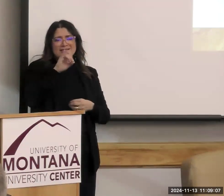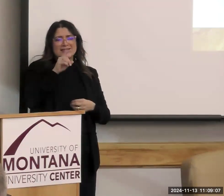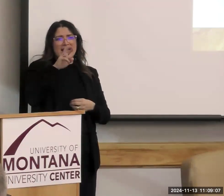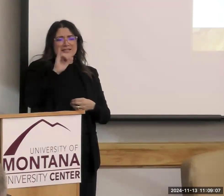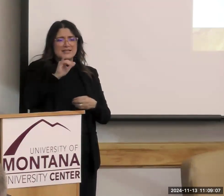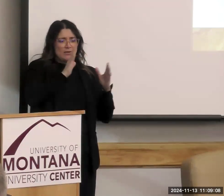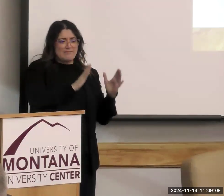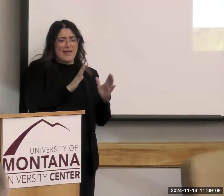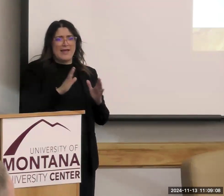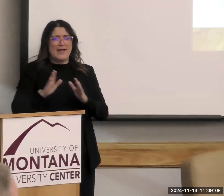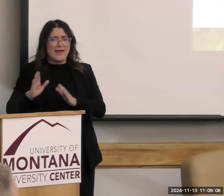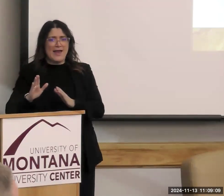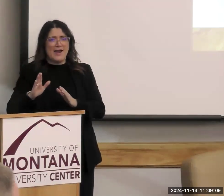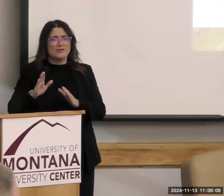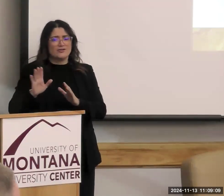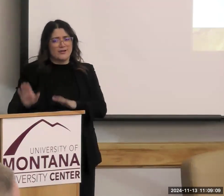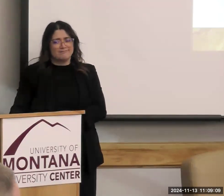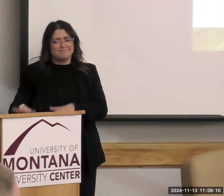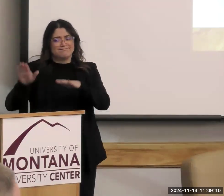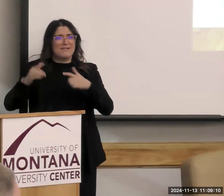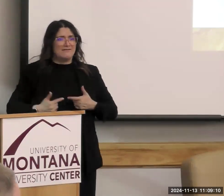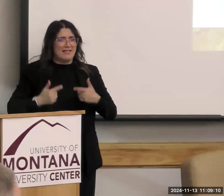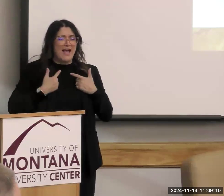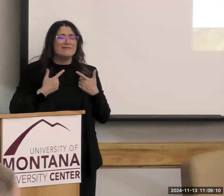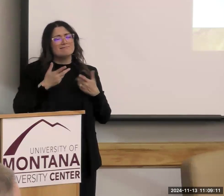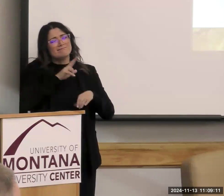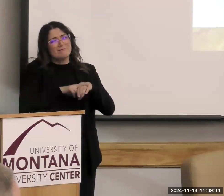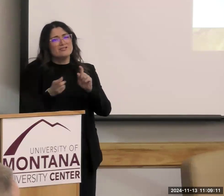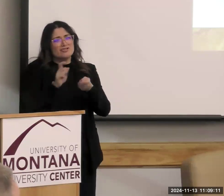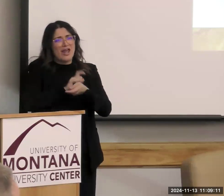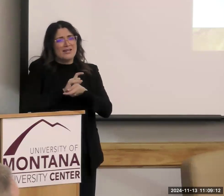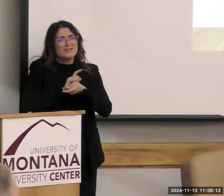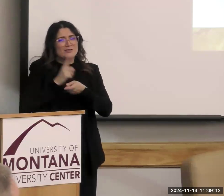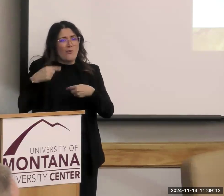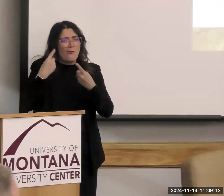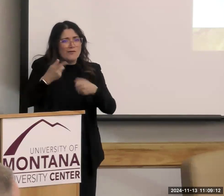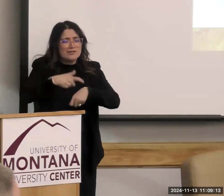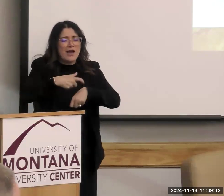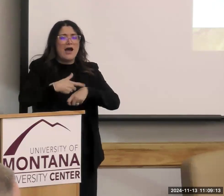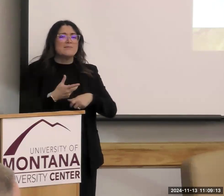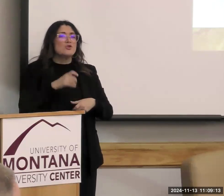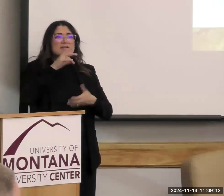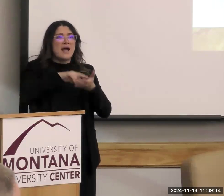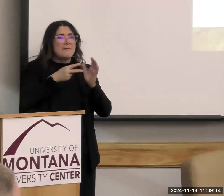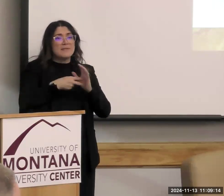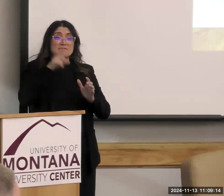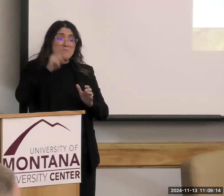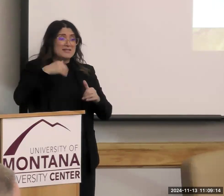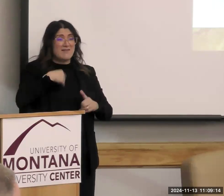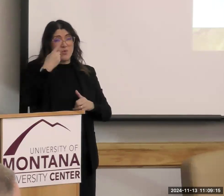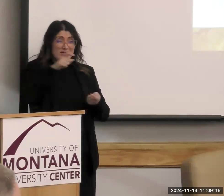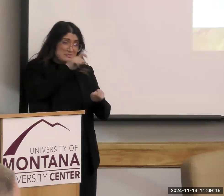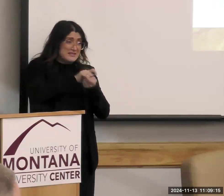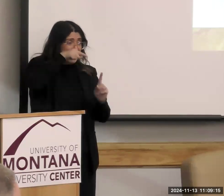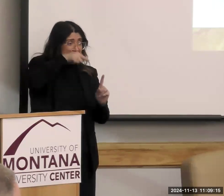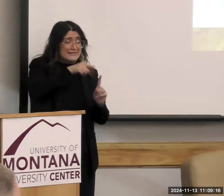And, of course, that changes over time. And it's not prescribing a certain diet like the Mediterranean diet. It's